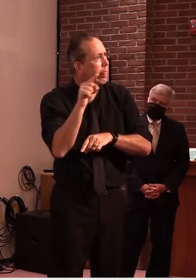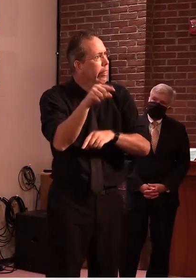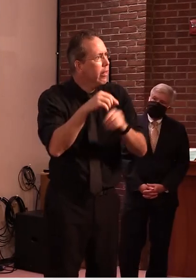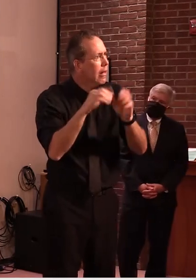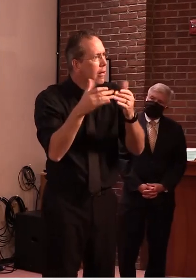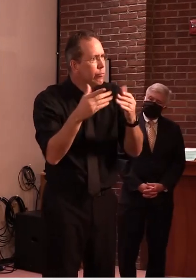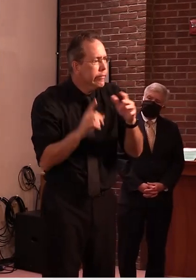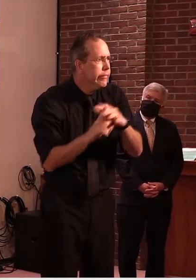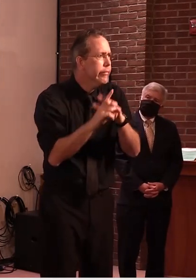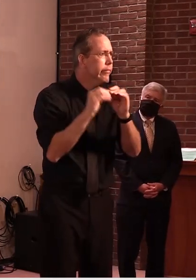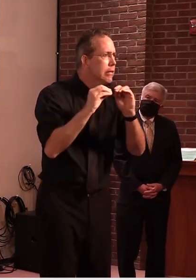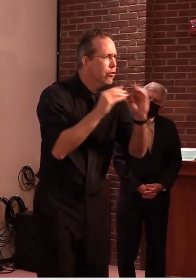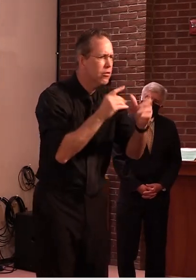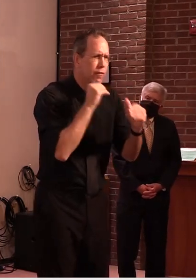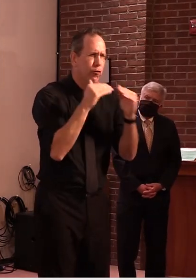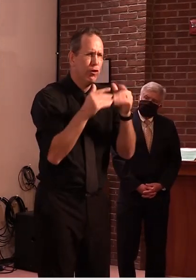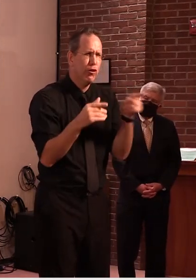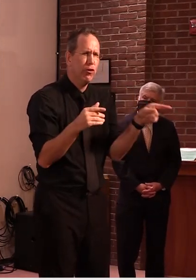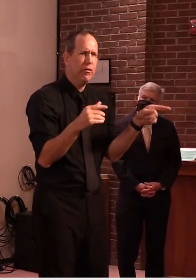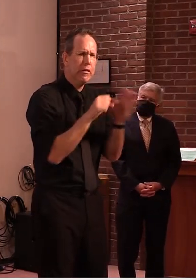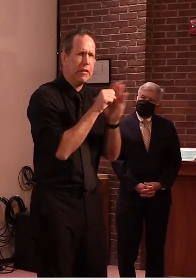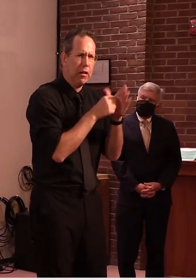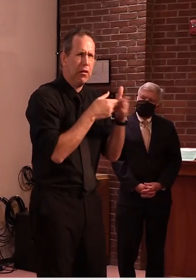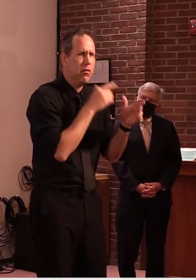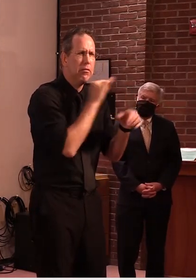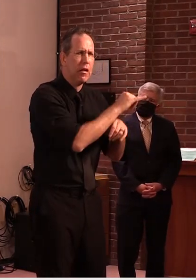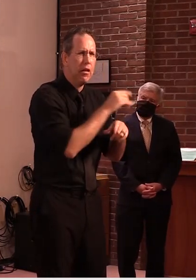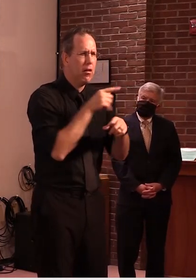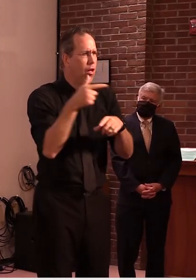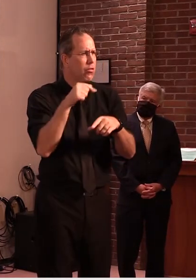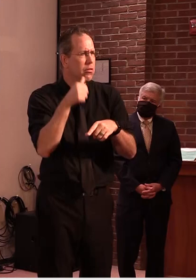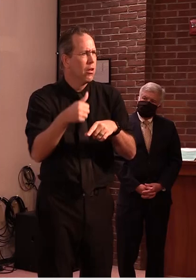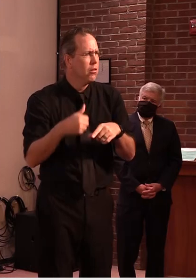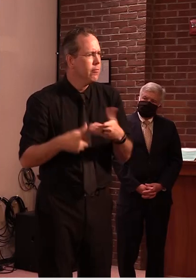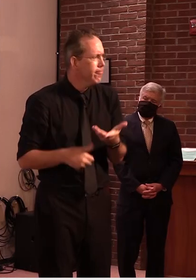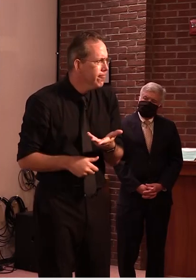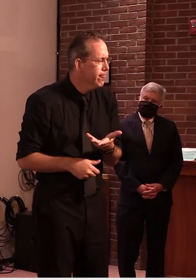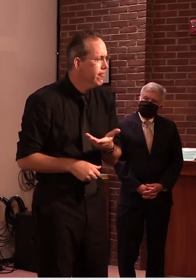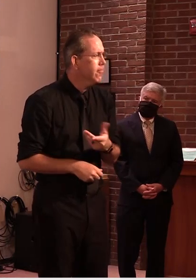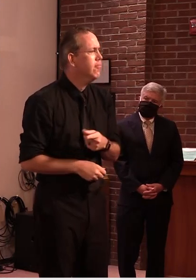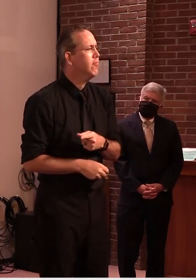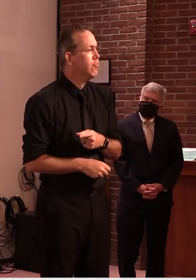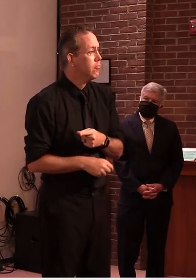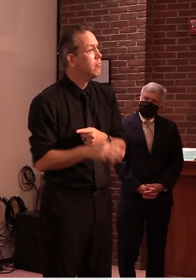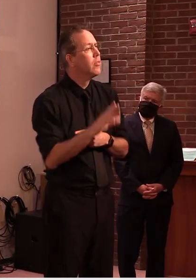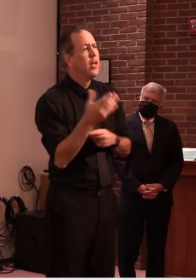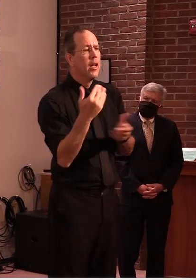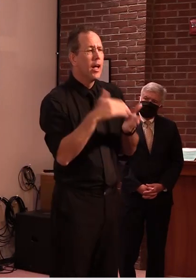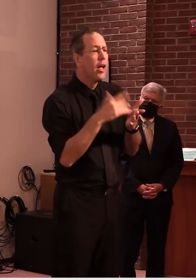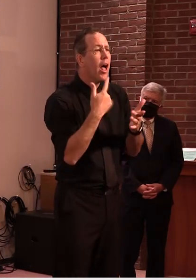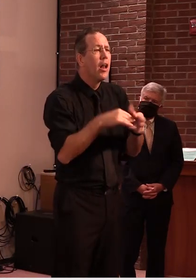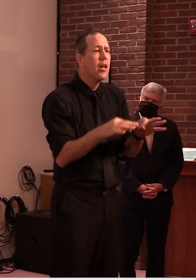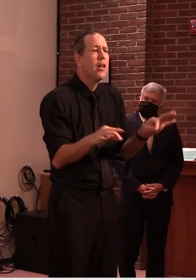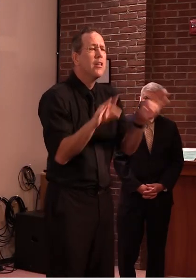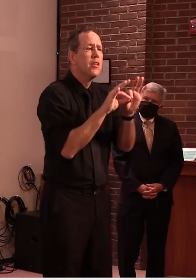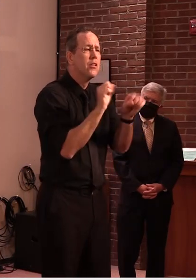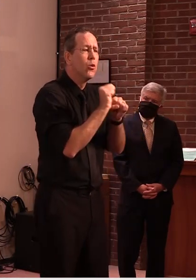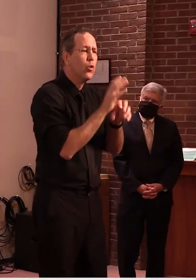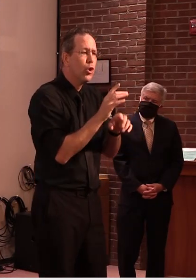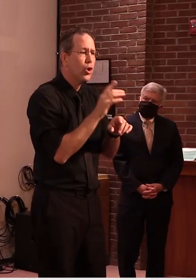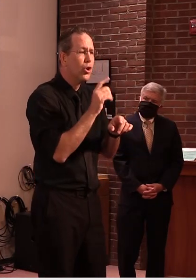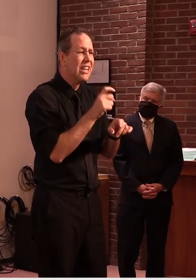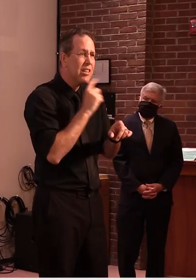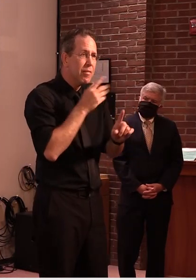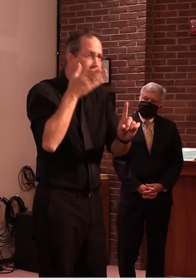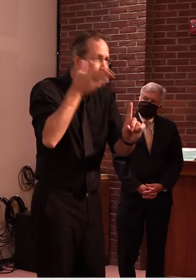to make sure that we provide that for our state employees the option if if possible when they don't have